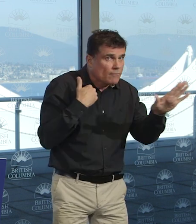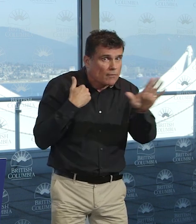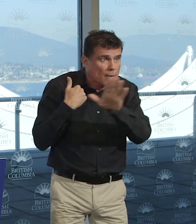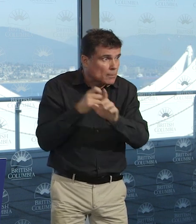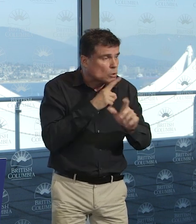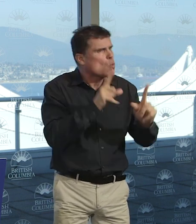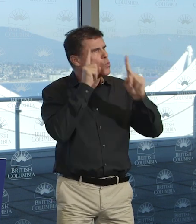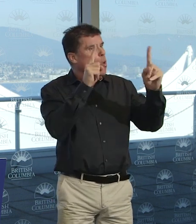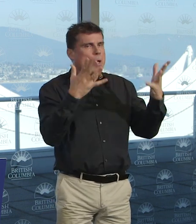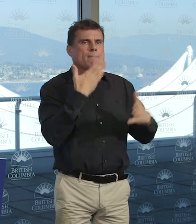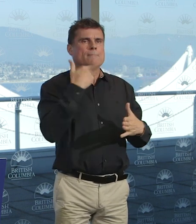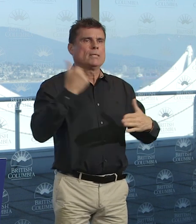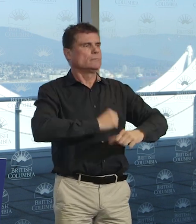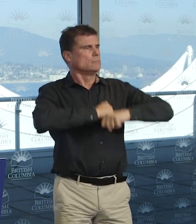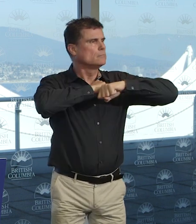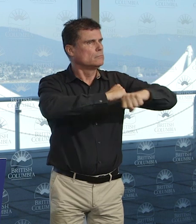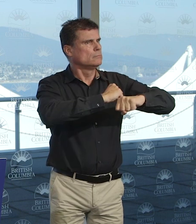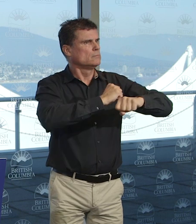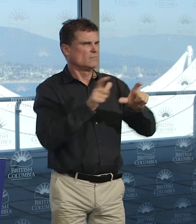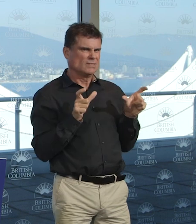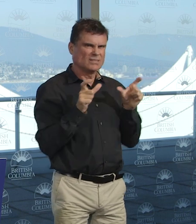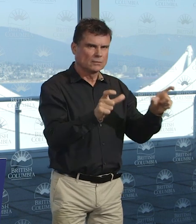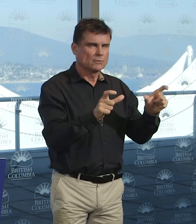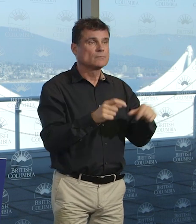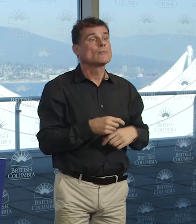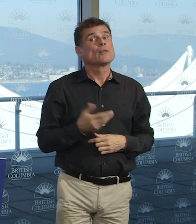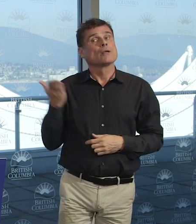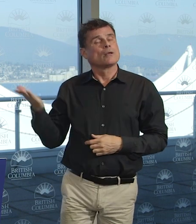right now. And that's my personal commitment as well.